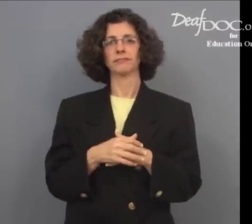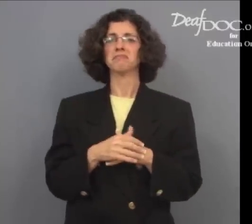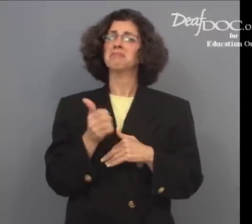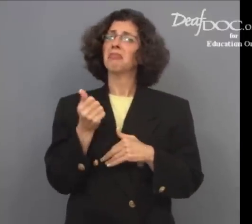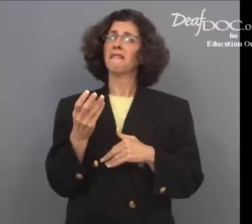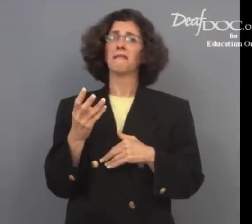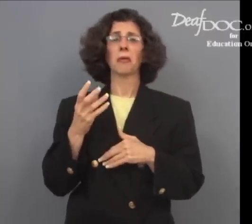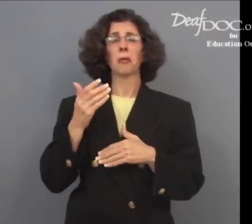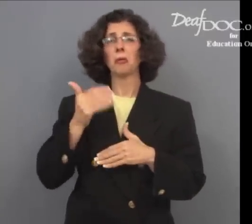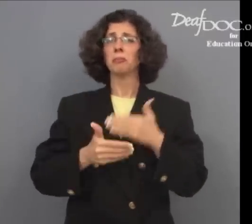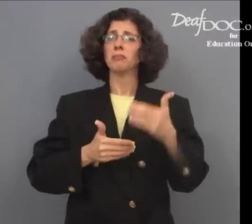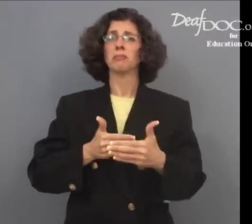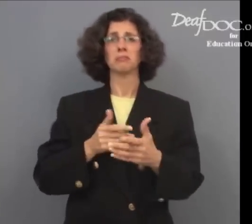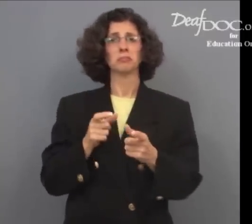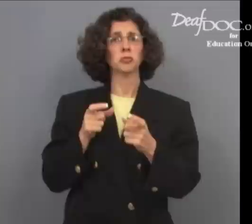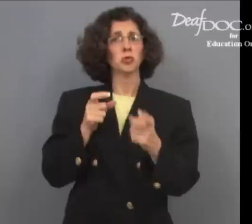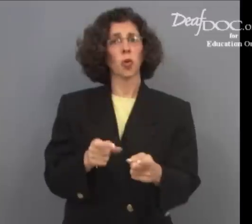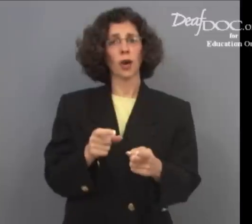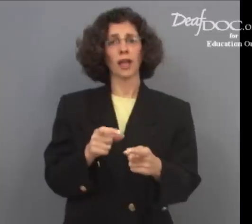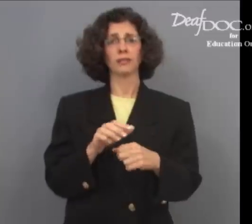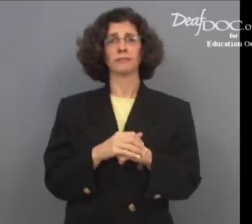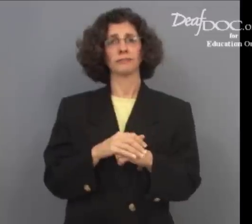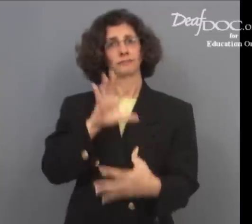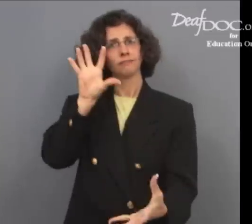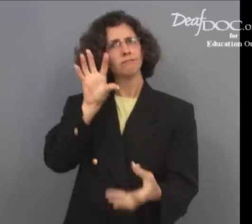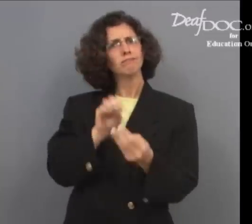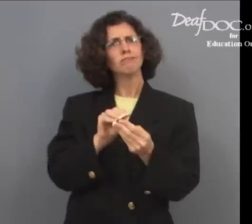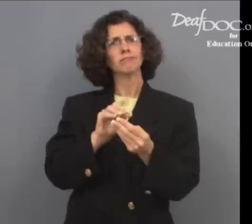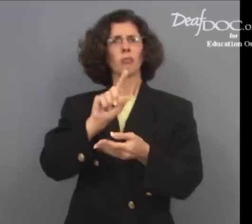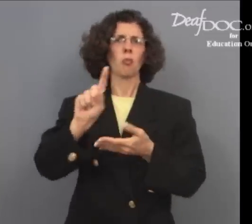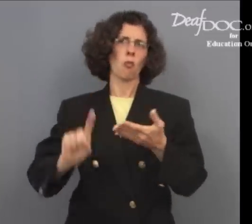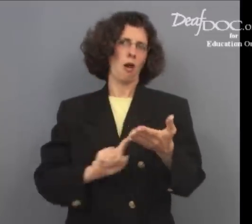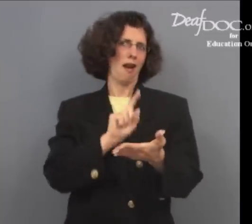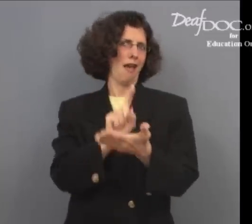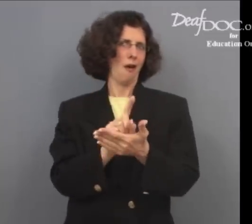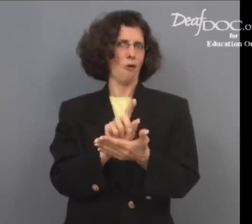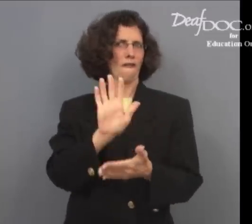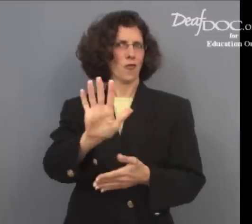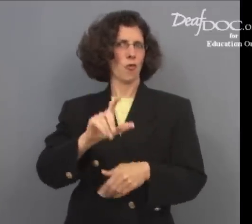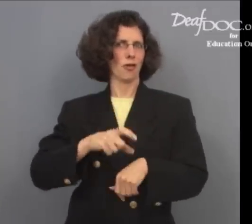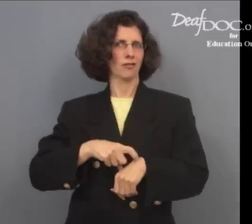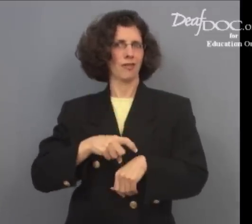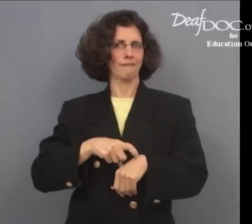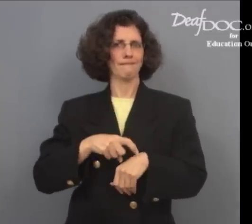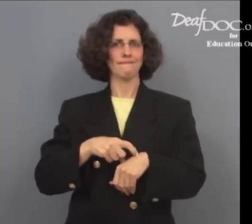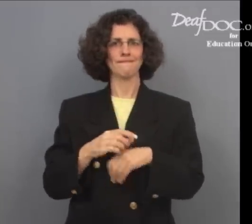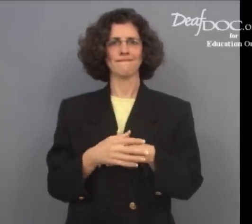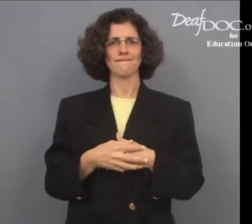It takes a few simple steps to donate blood, and the whole process takes about one hour.